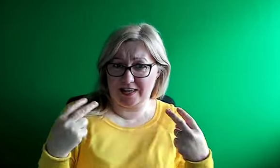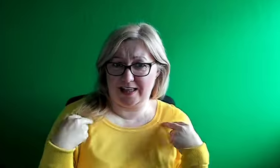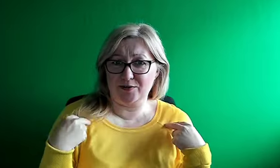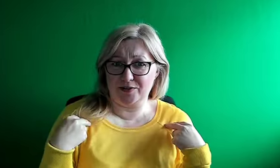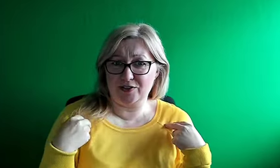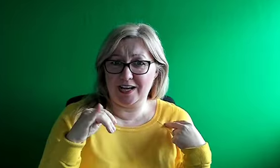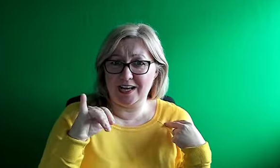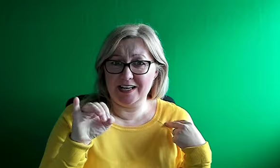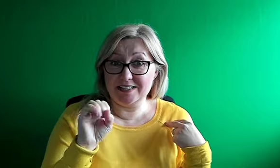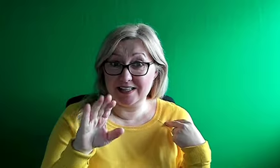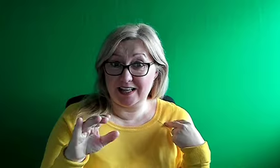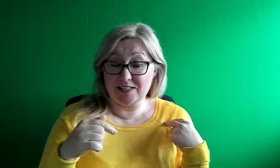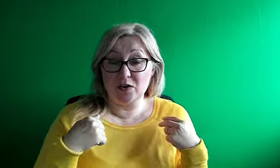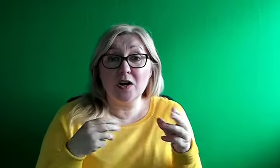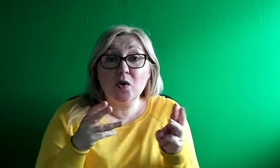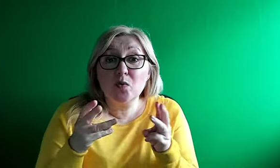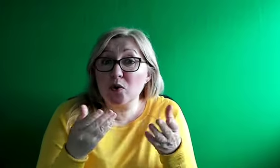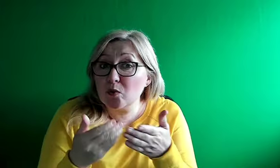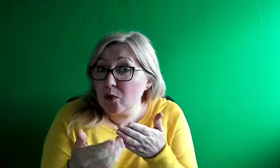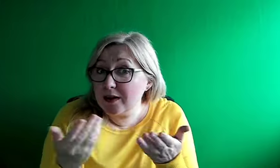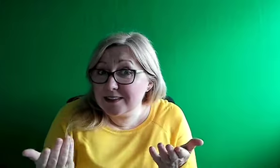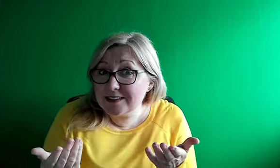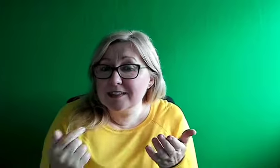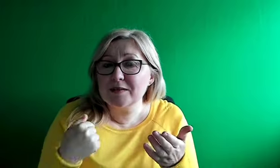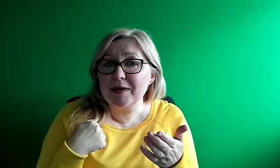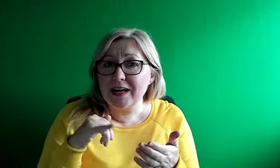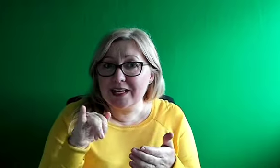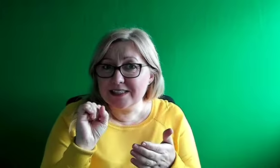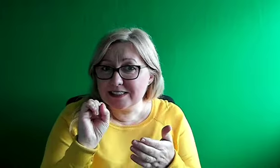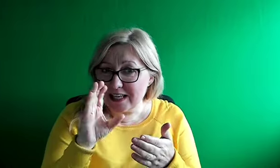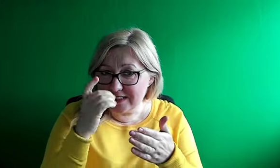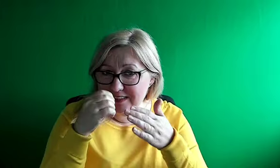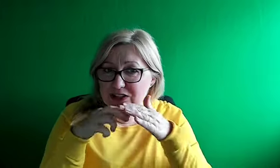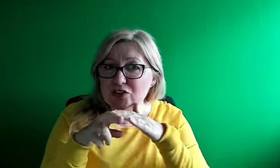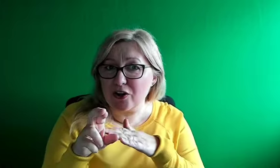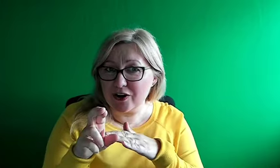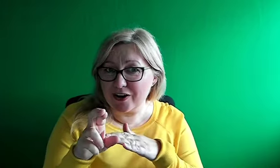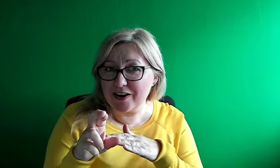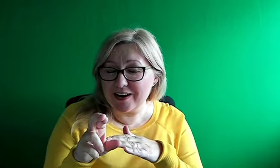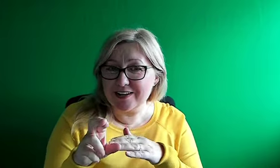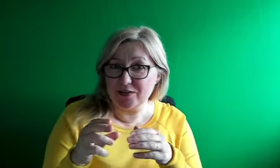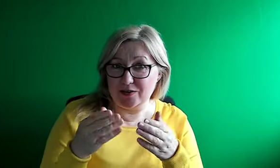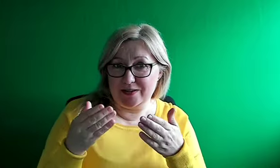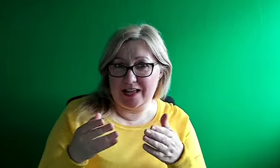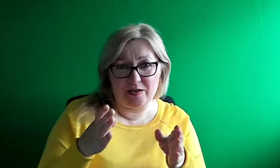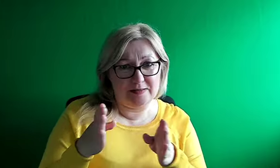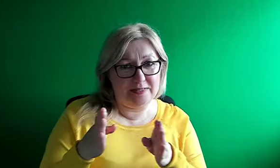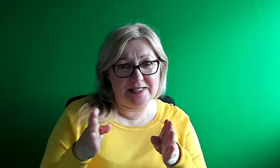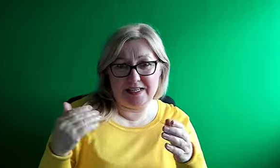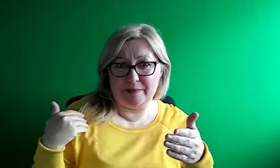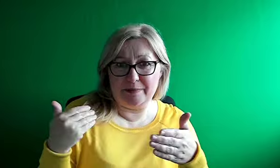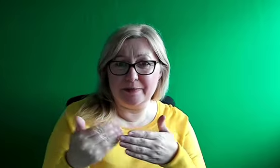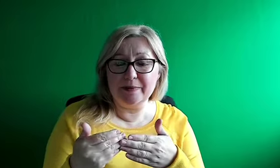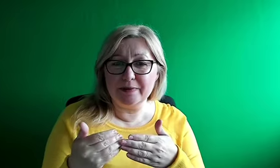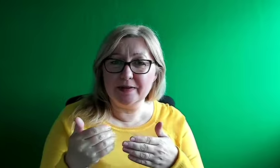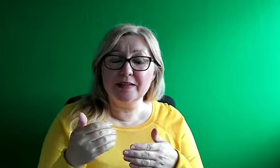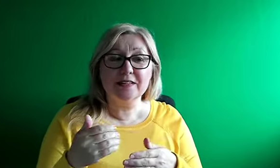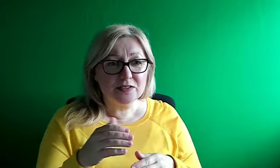I'm delighted, I noticed you on Instagram, because you tagged me on one of your things, saying that you're going to be doing a sign